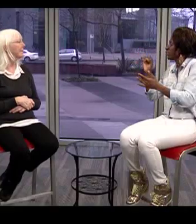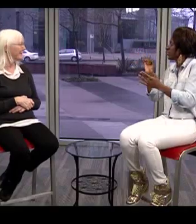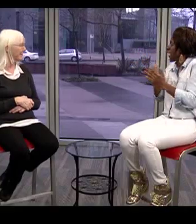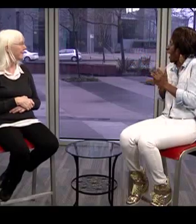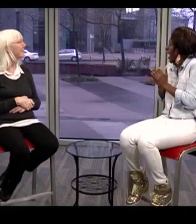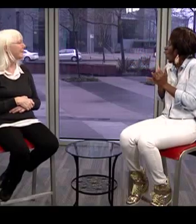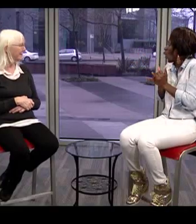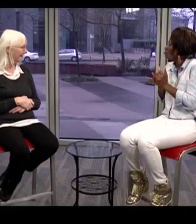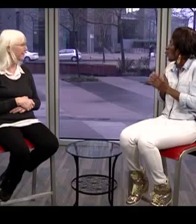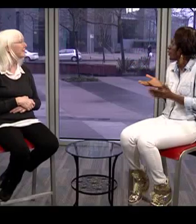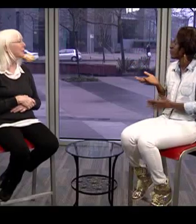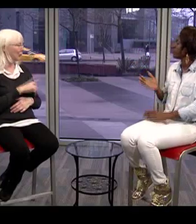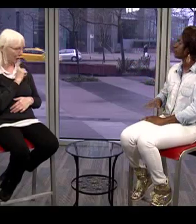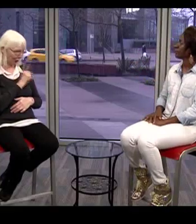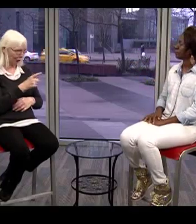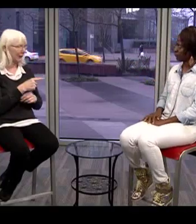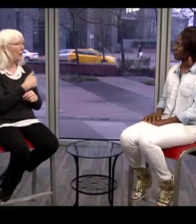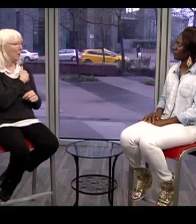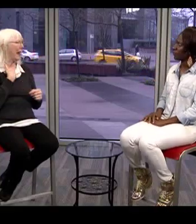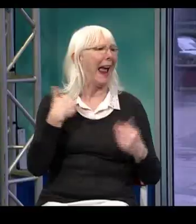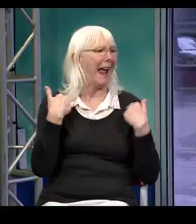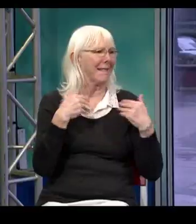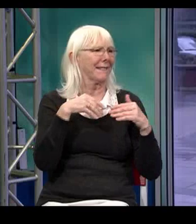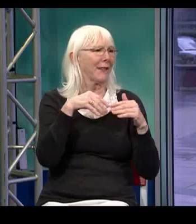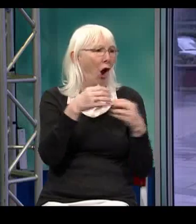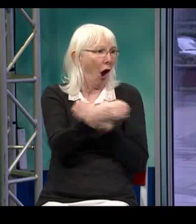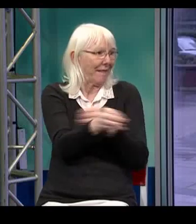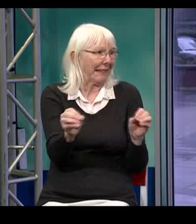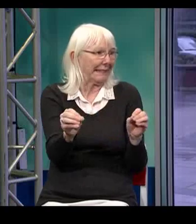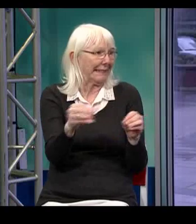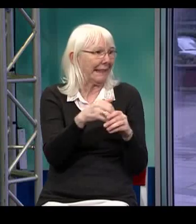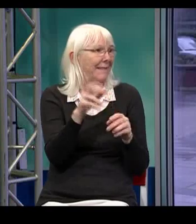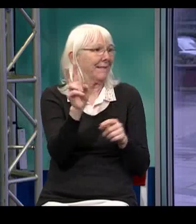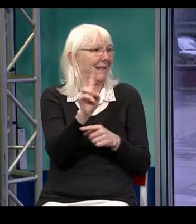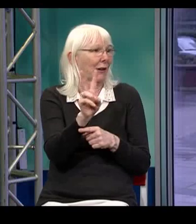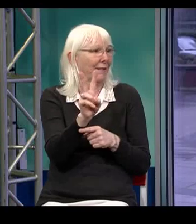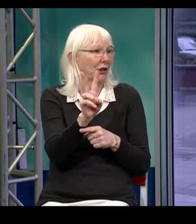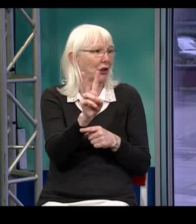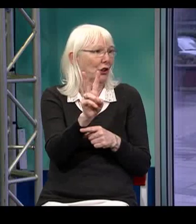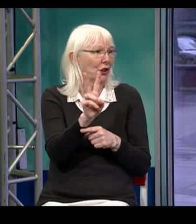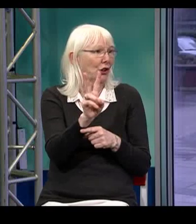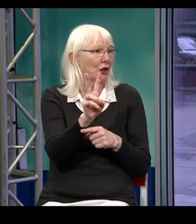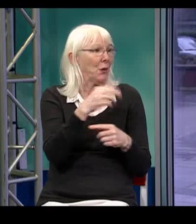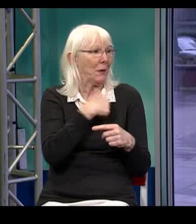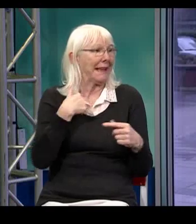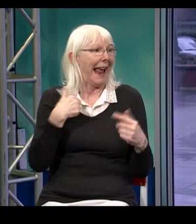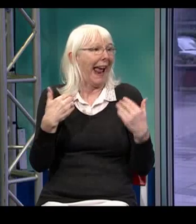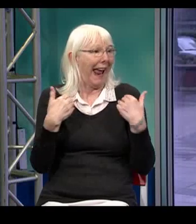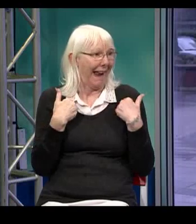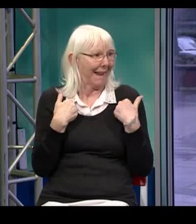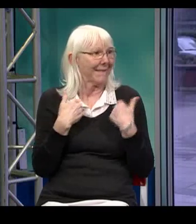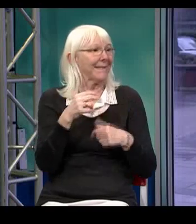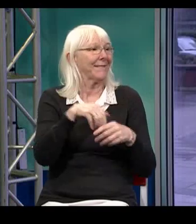as a non-deaf person, how can they get in touch with MIS? We have a multitude of ways that you can contact us. We have our office in Vancouver.